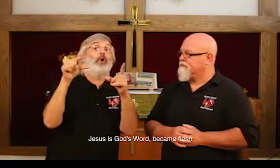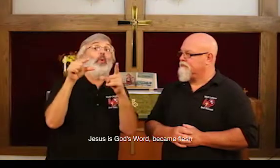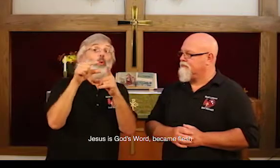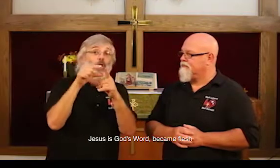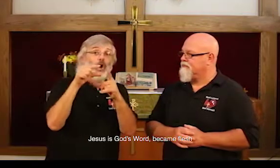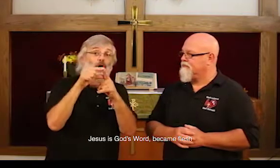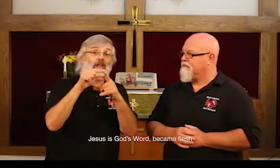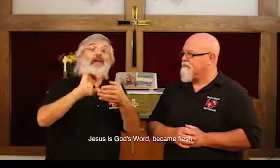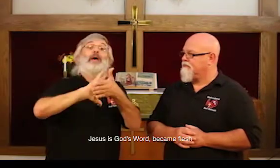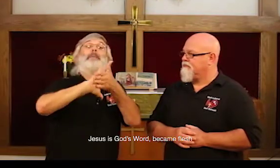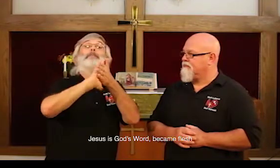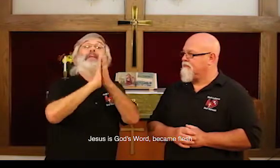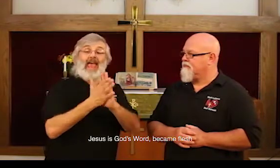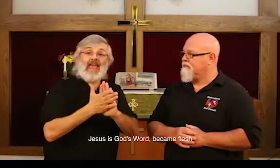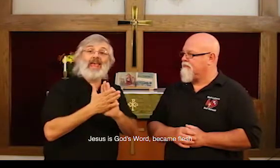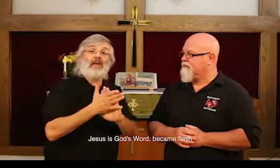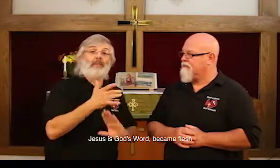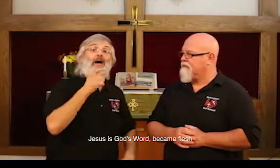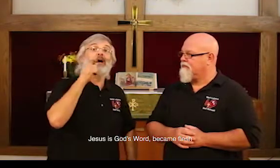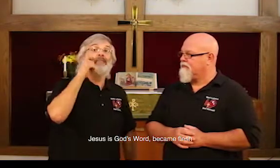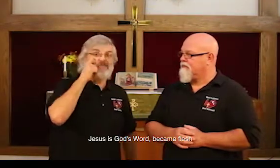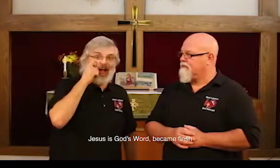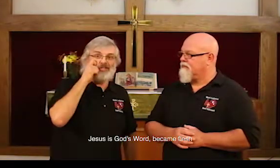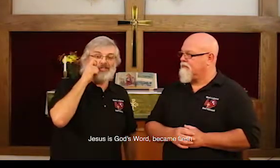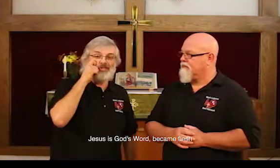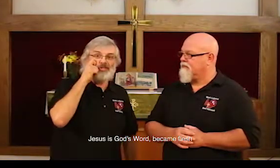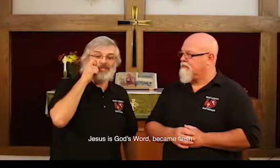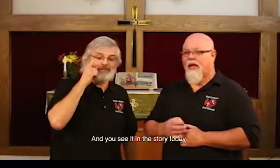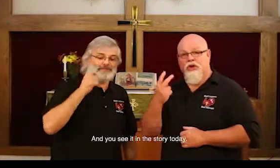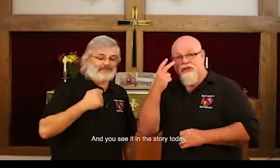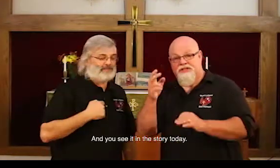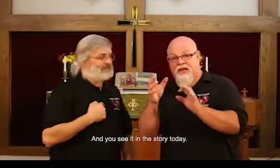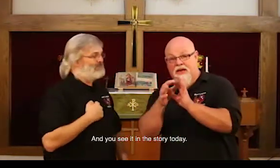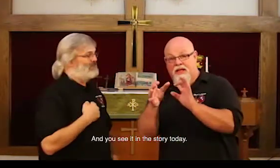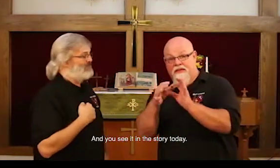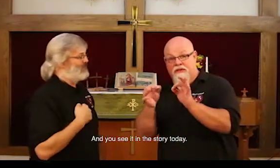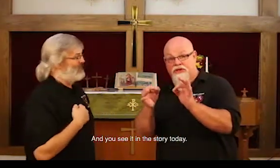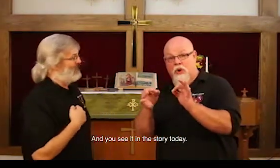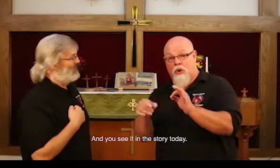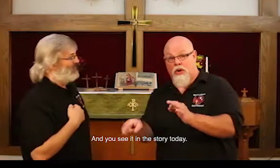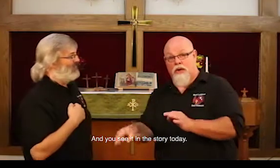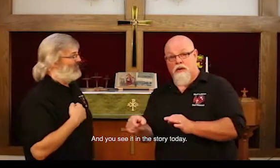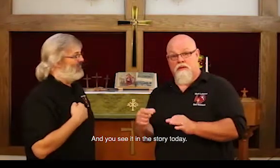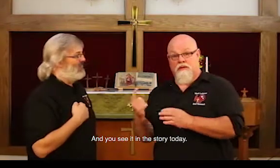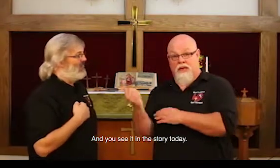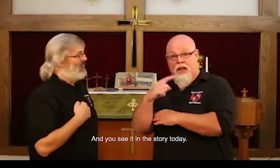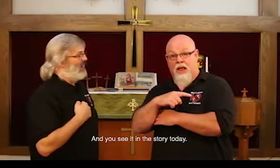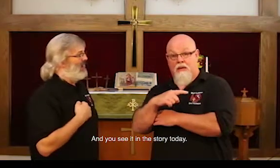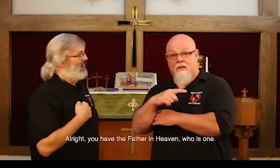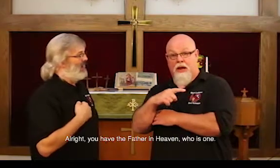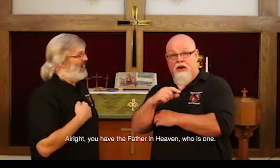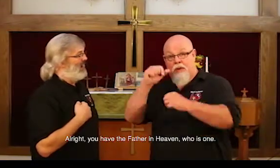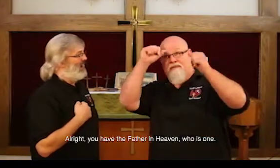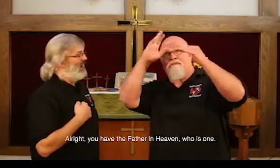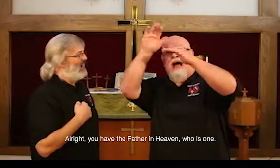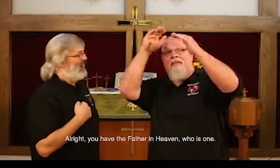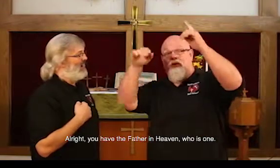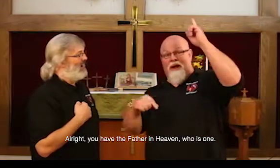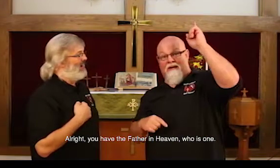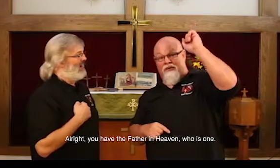word, became flesh, and you see it in the story today, right, you have the father in heaven,